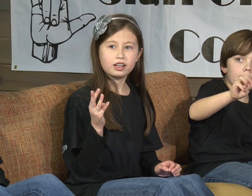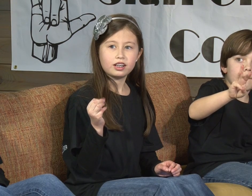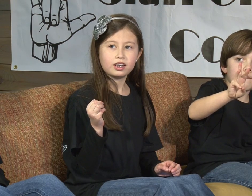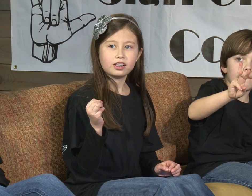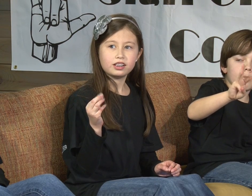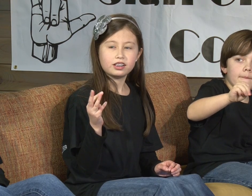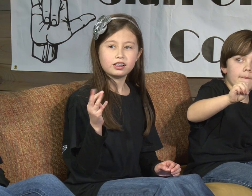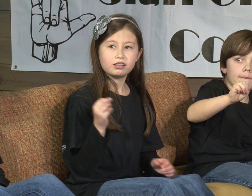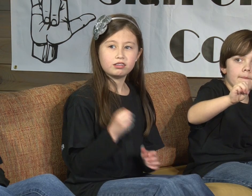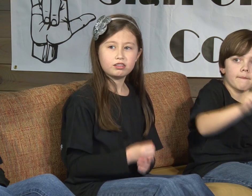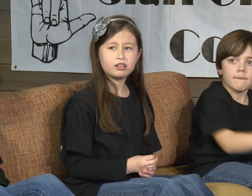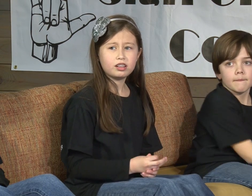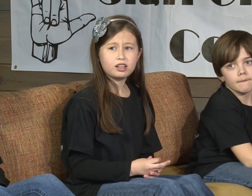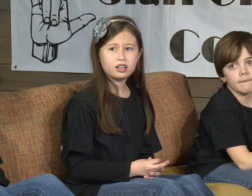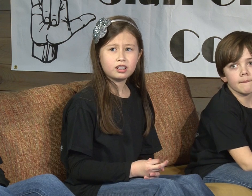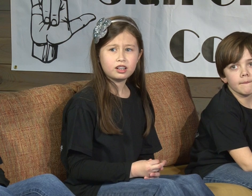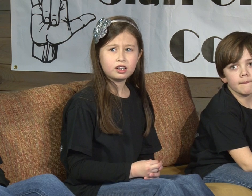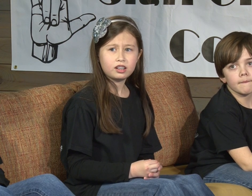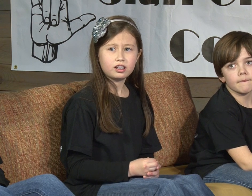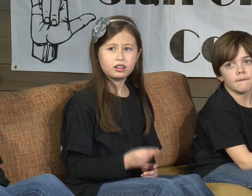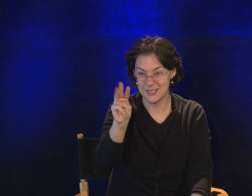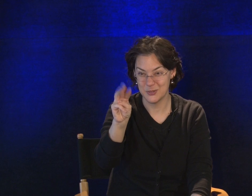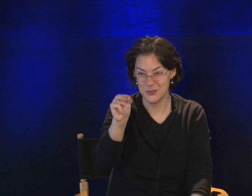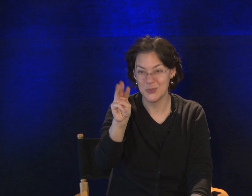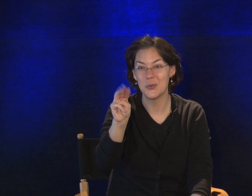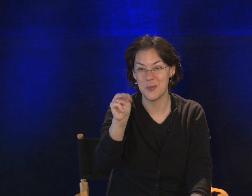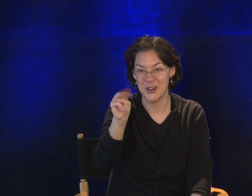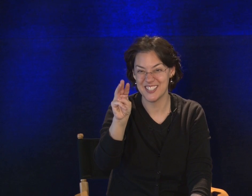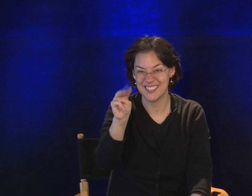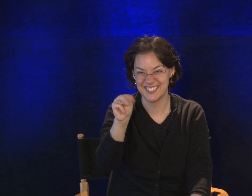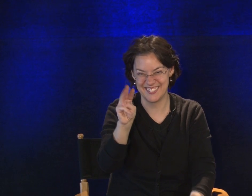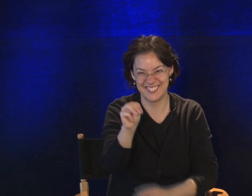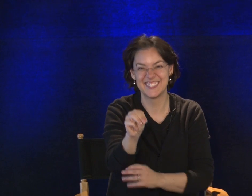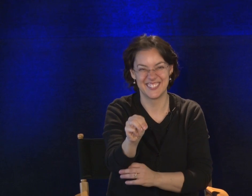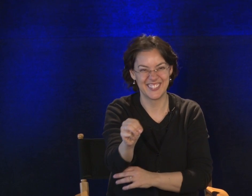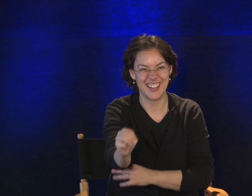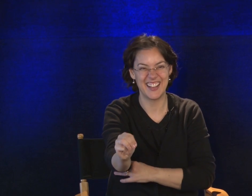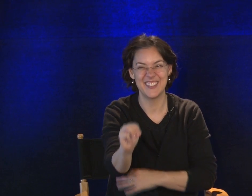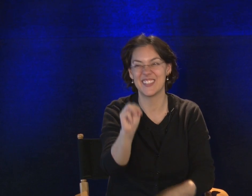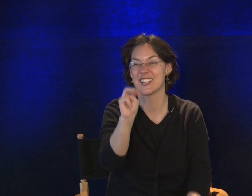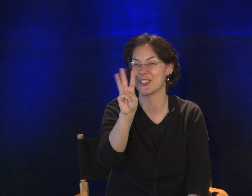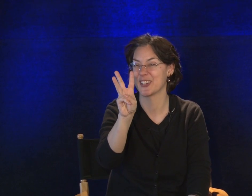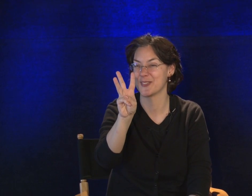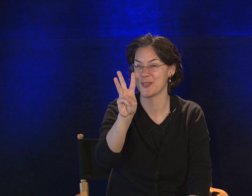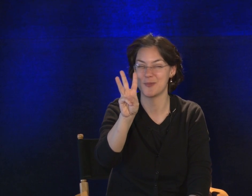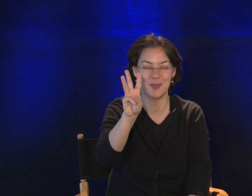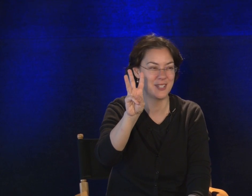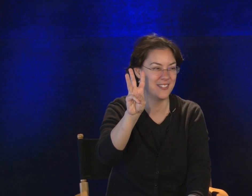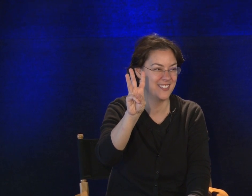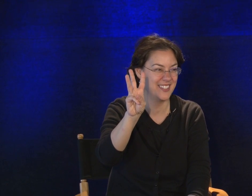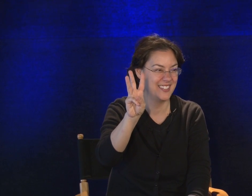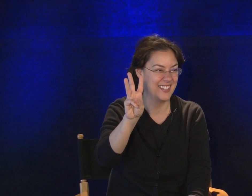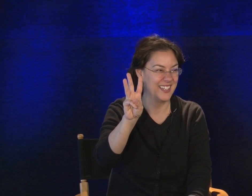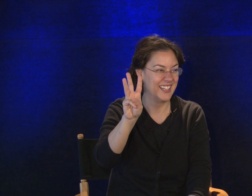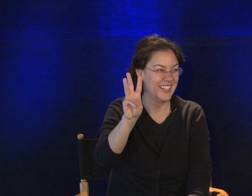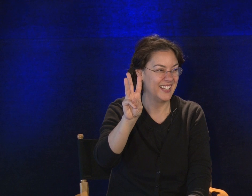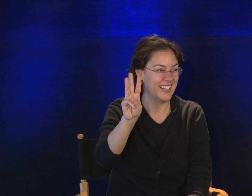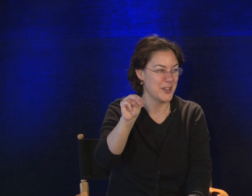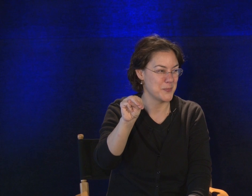And it often is fast and it's signed like this. Walmart. Okay? But that's where it comes from. W. M.